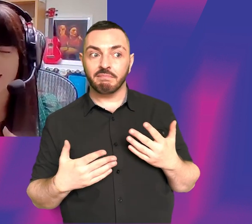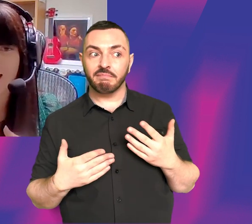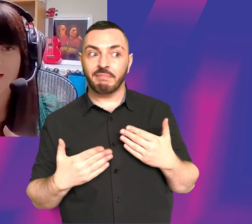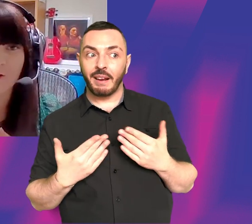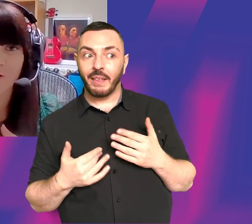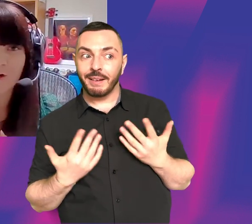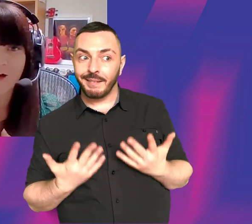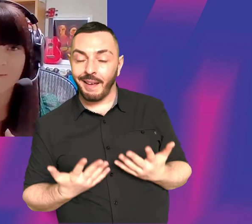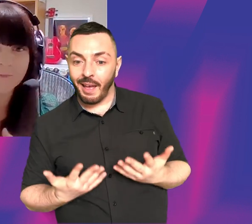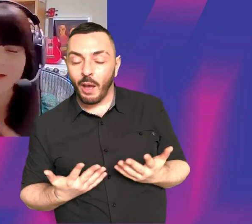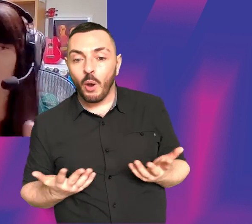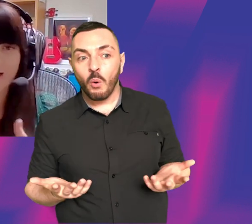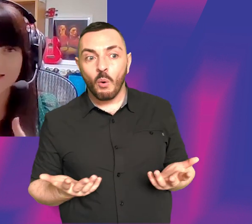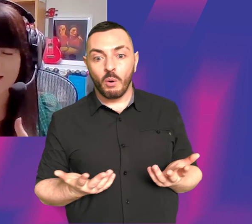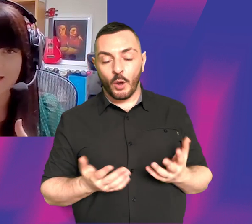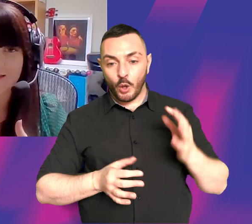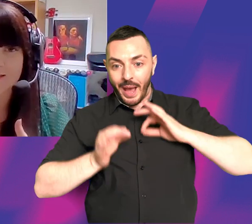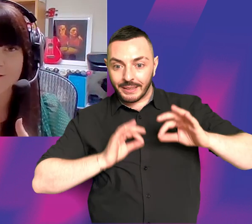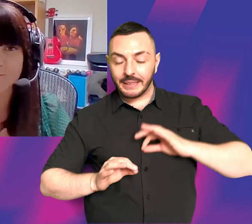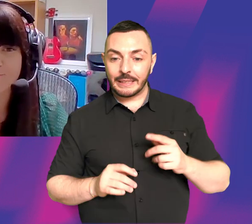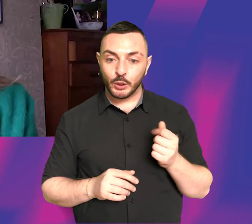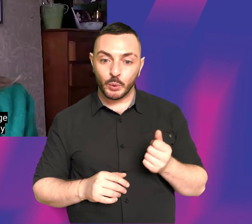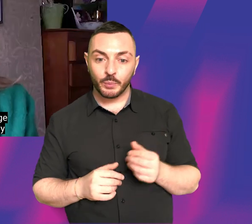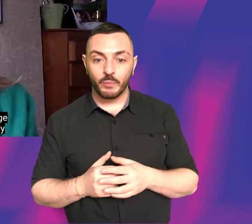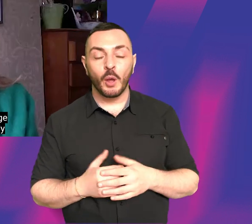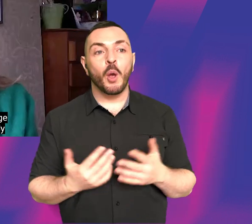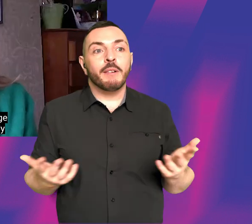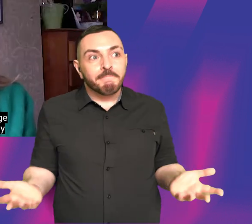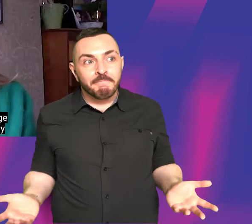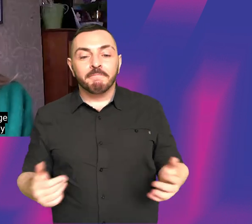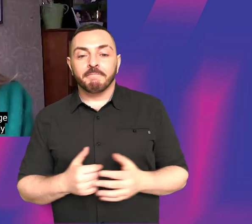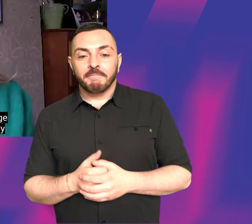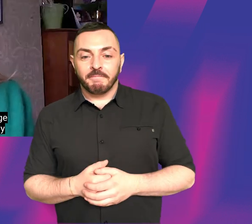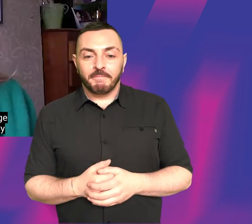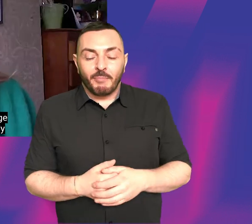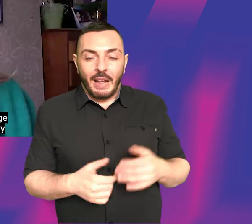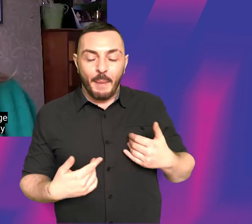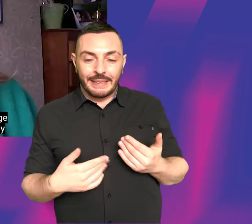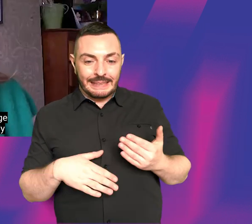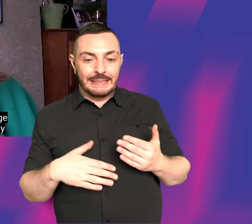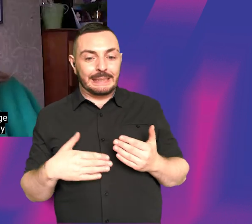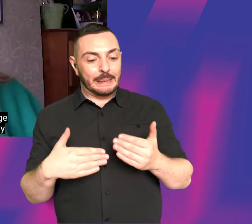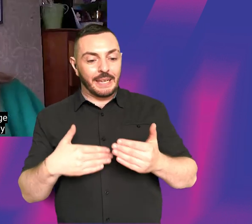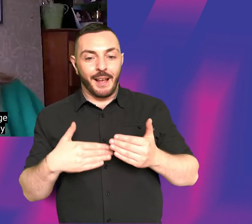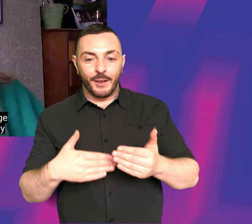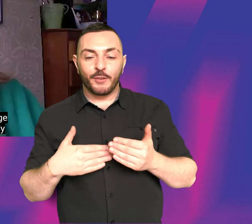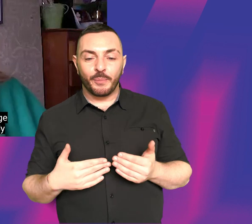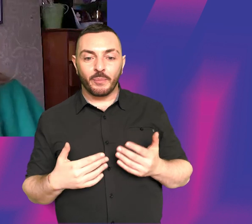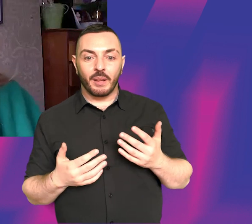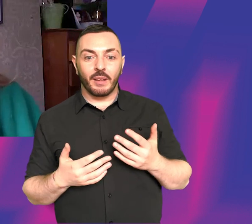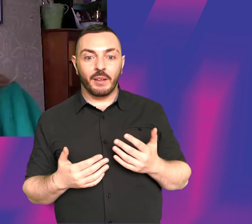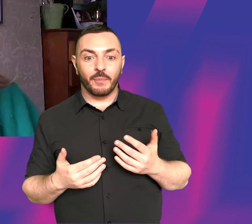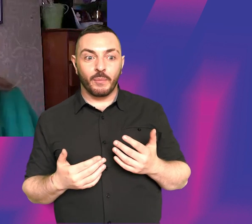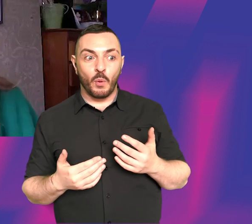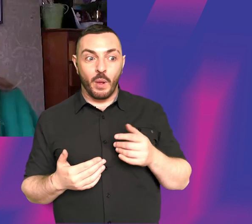directing again? Or are you acting in anything soon? Well, I'm sort of at this annoying stage where there's sort of lots of things, hopefully